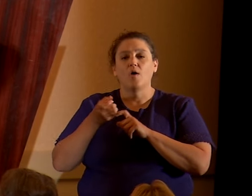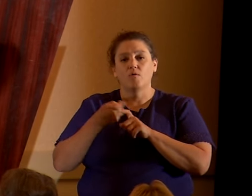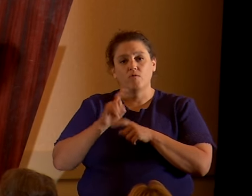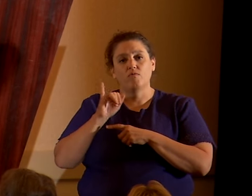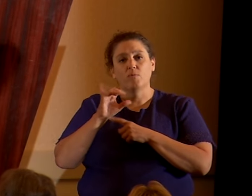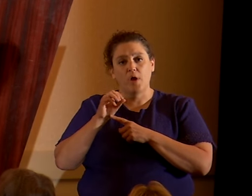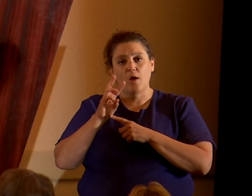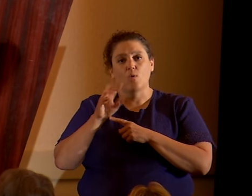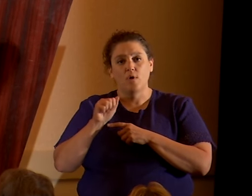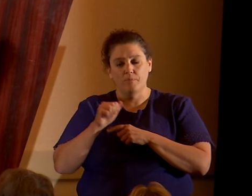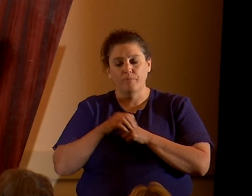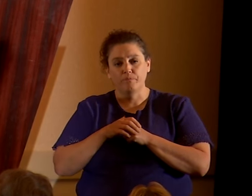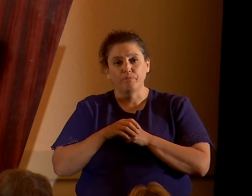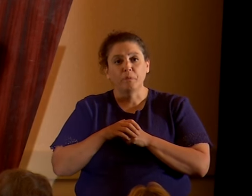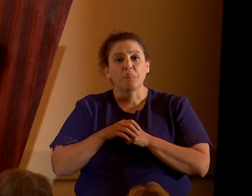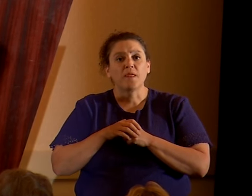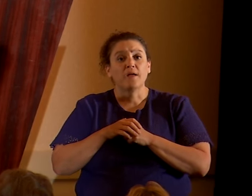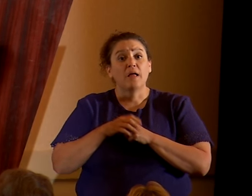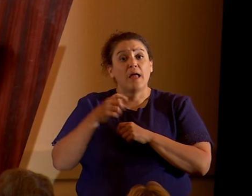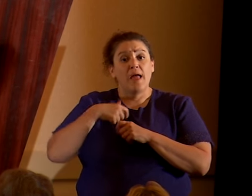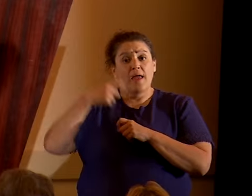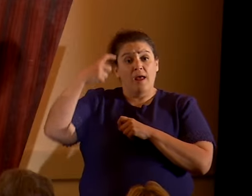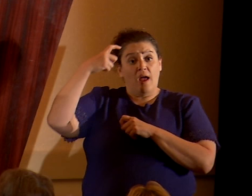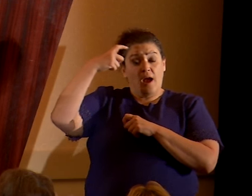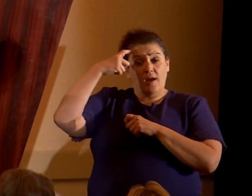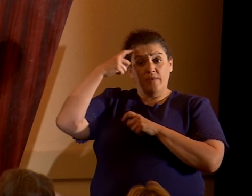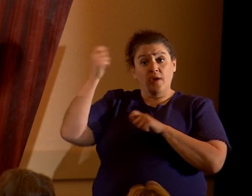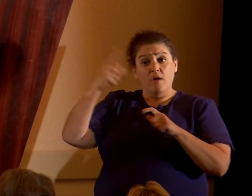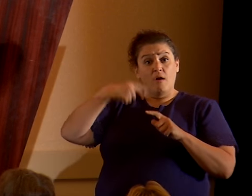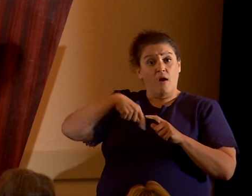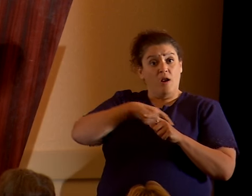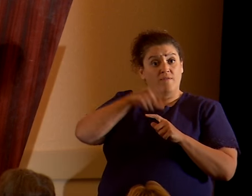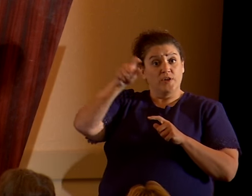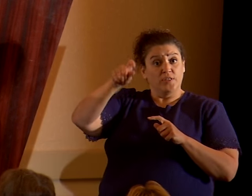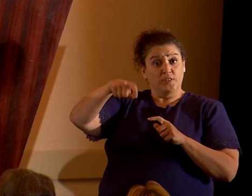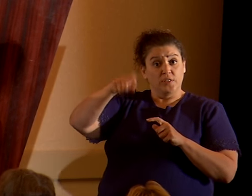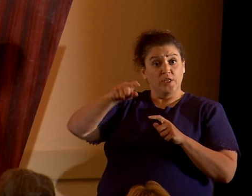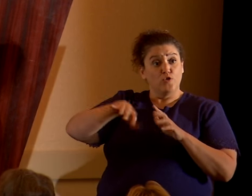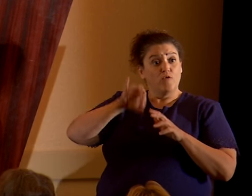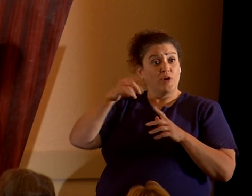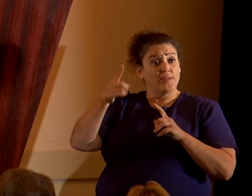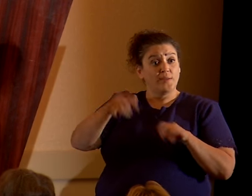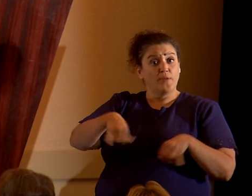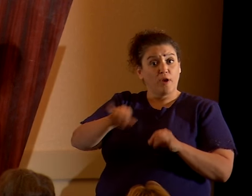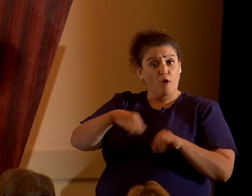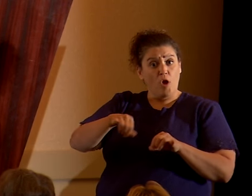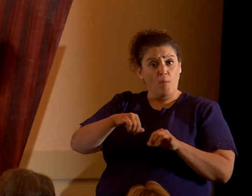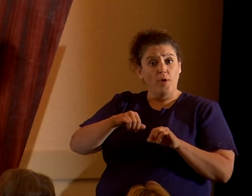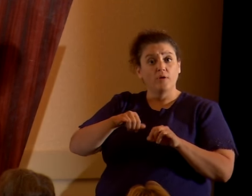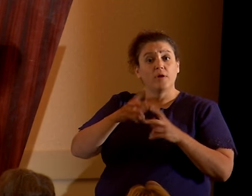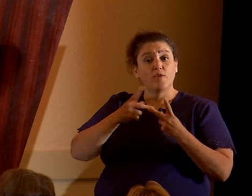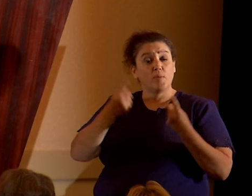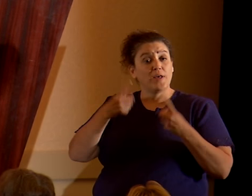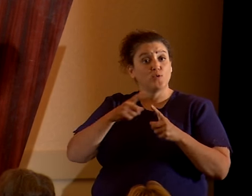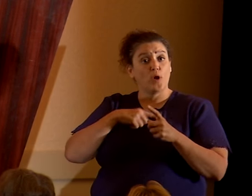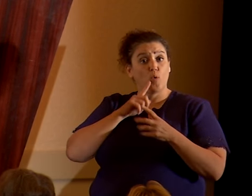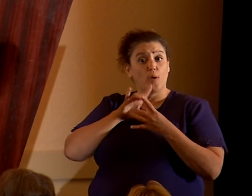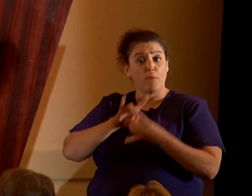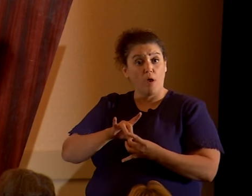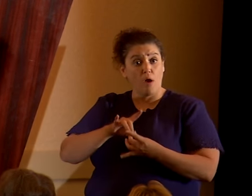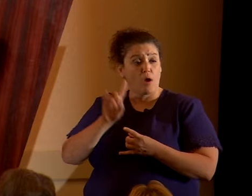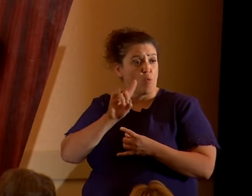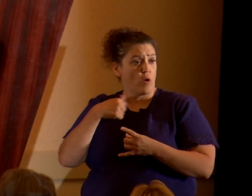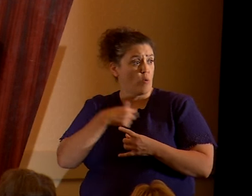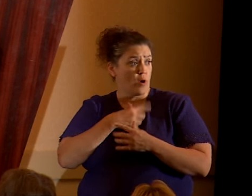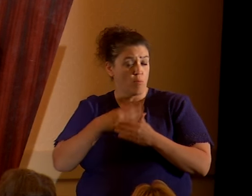And I think we all need to find a common ground no matter where we belong and where we are born. I was actually